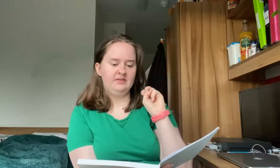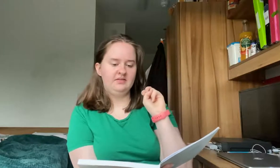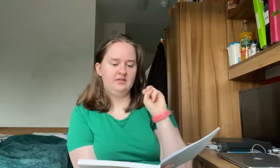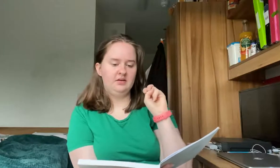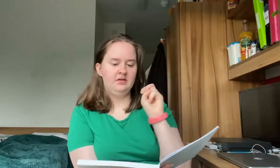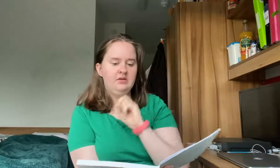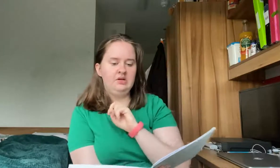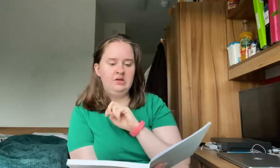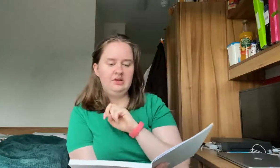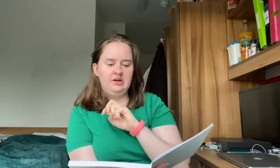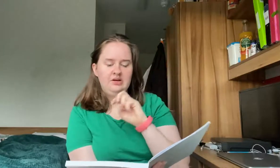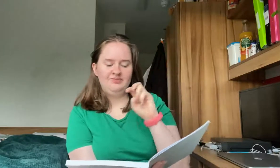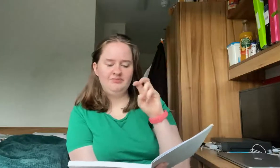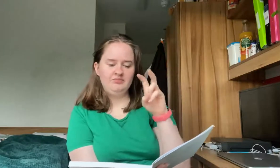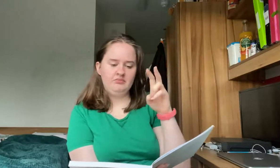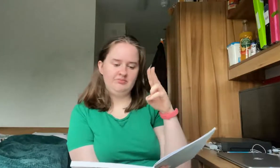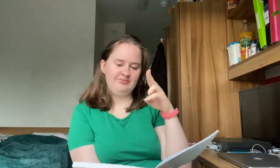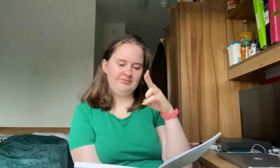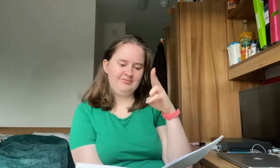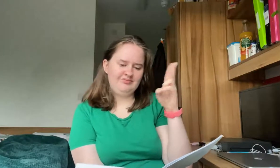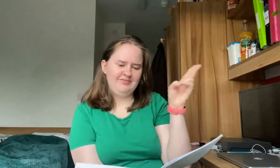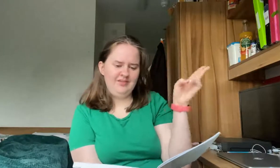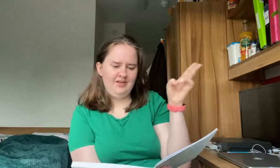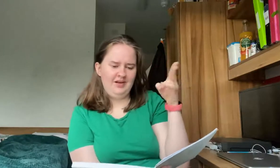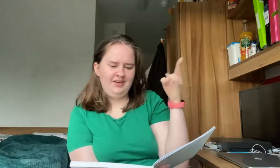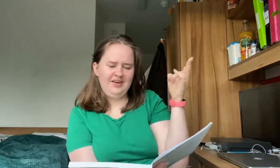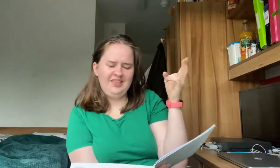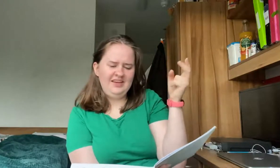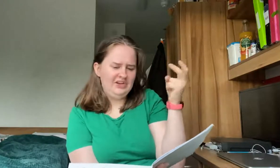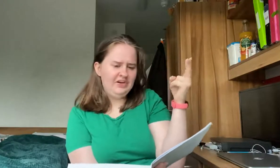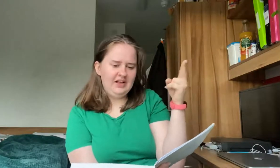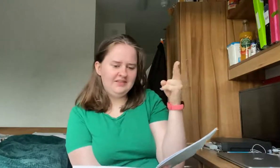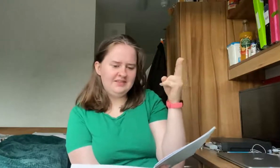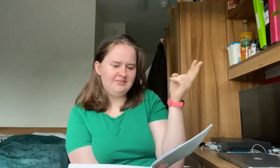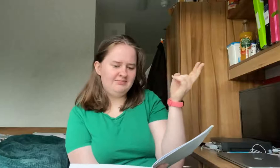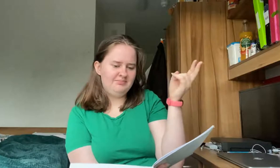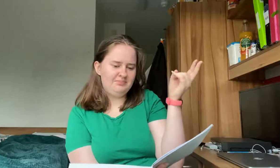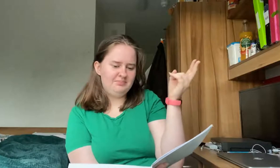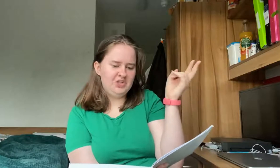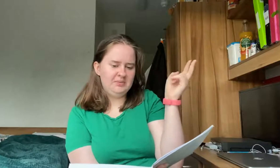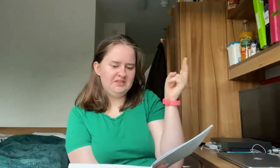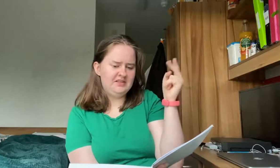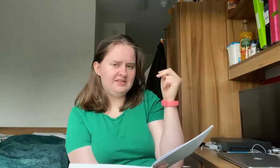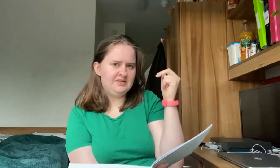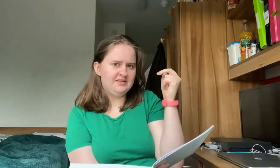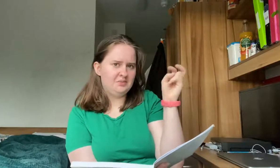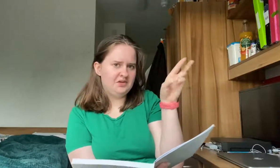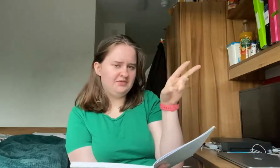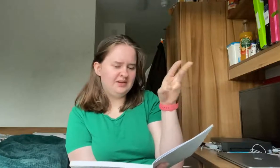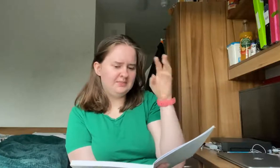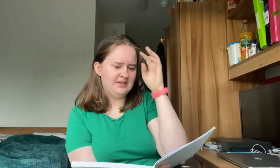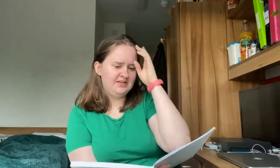I think you can class this two buses as one-off expenses